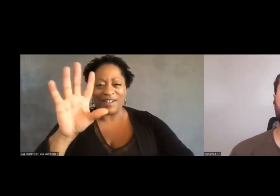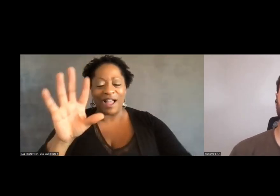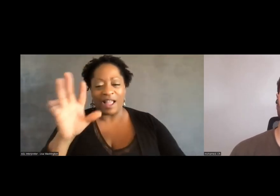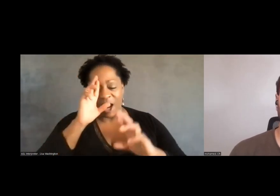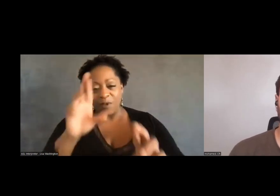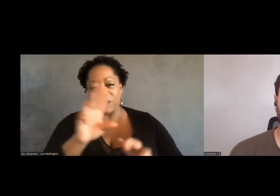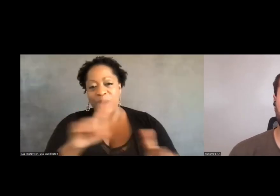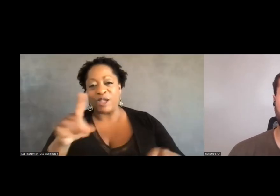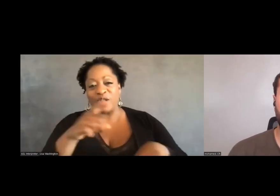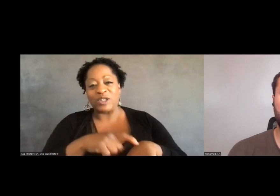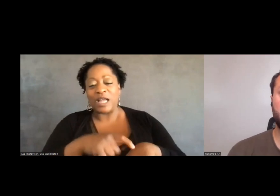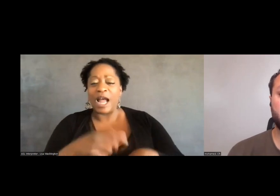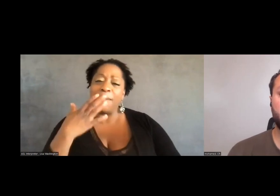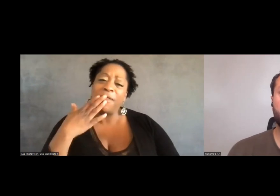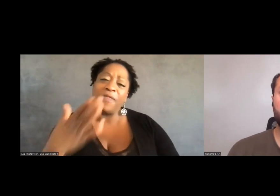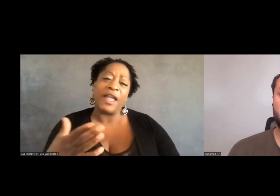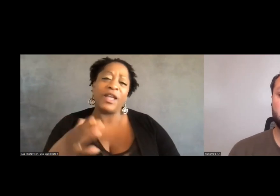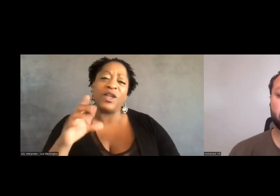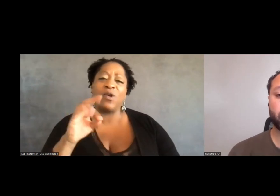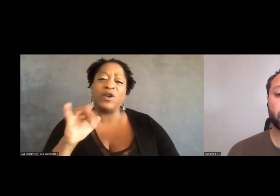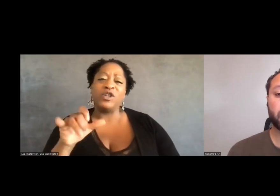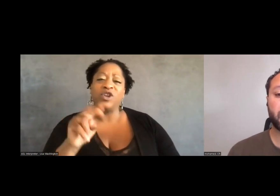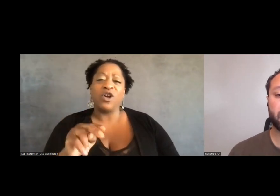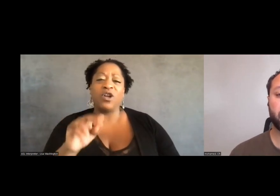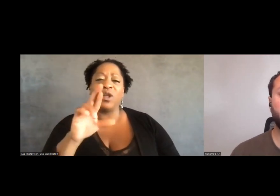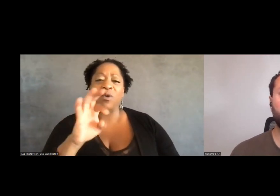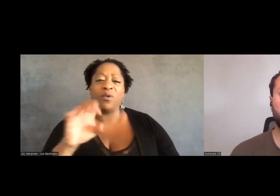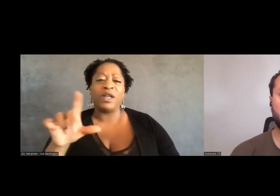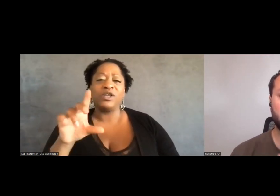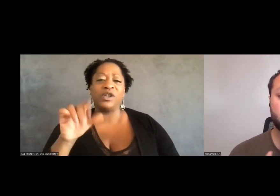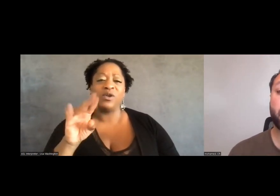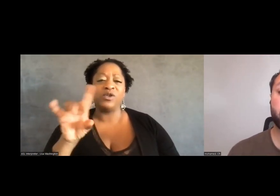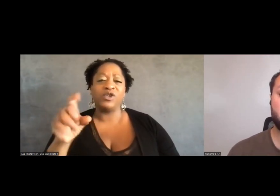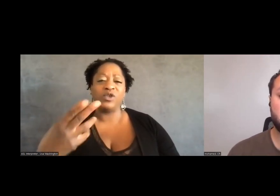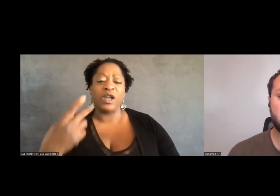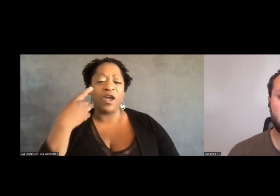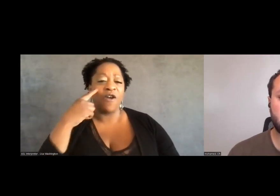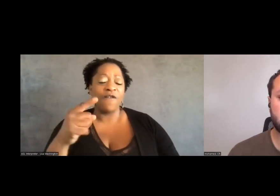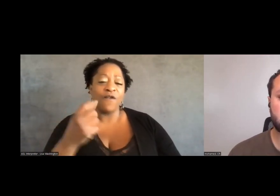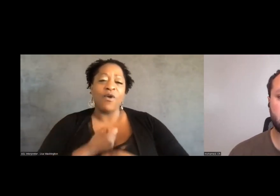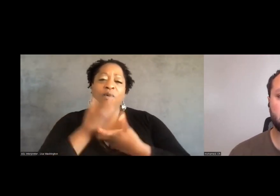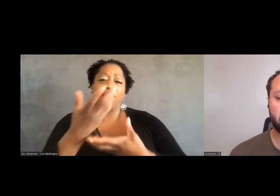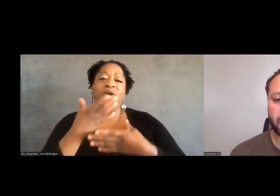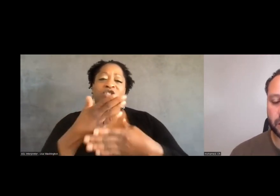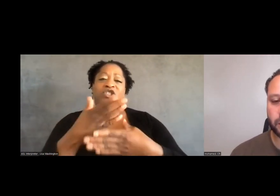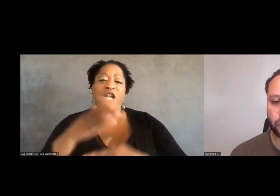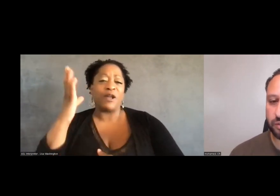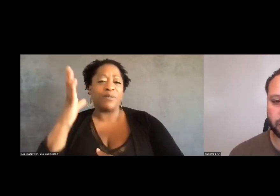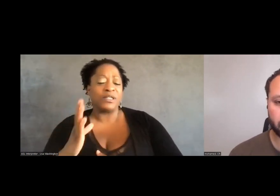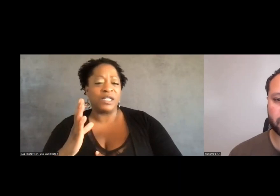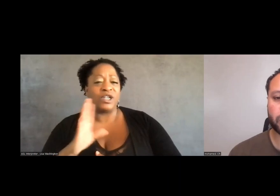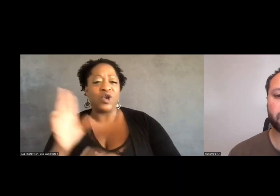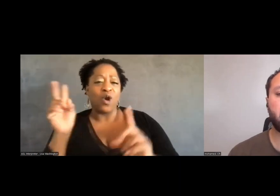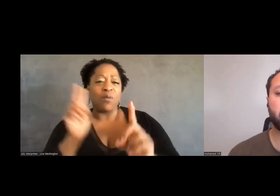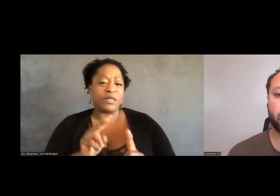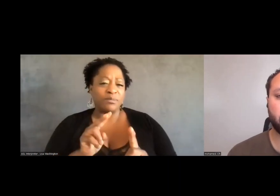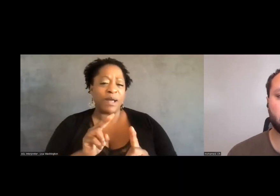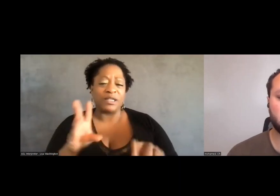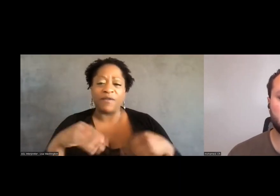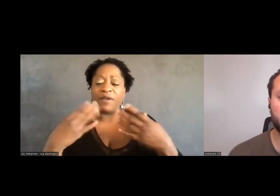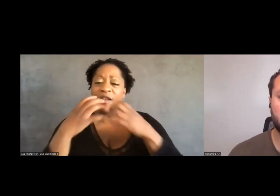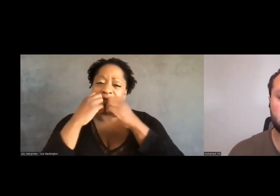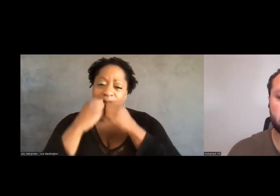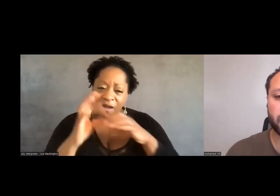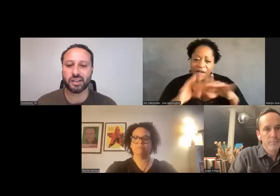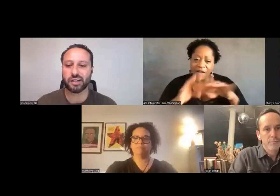Thank you so much, Charlyn, Rachel, Judah, for sharing your insights and providing such, such valuable